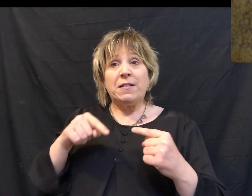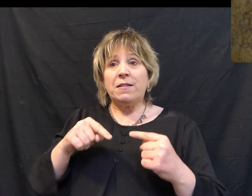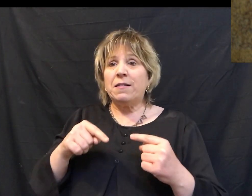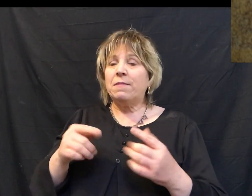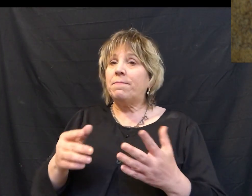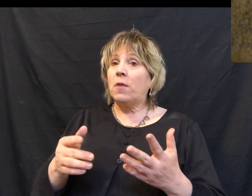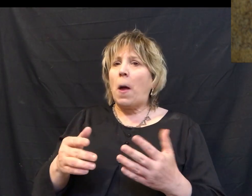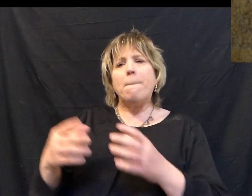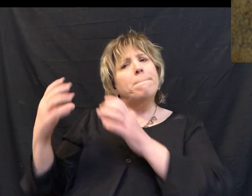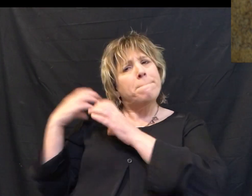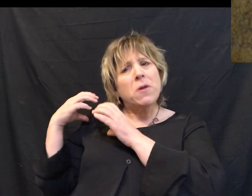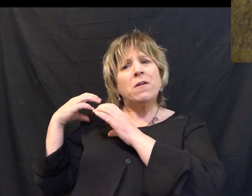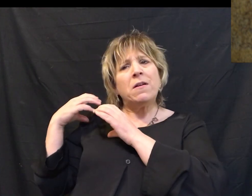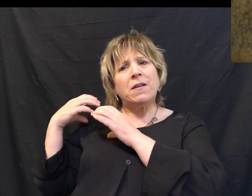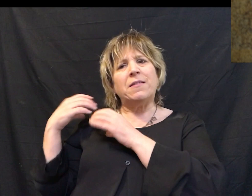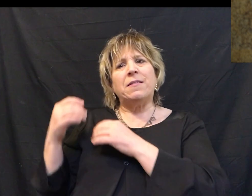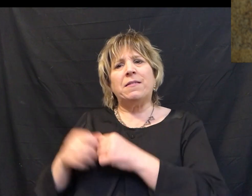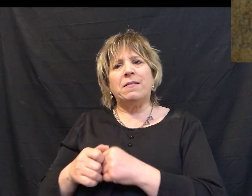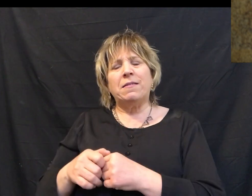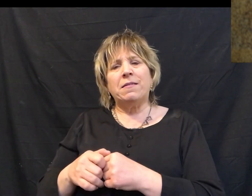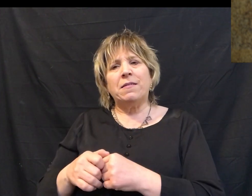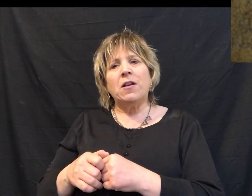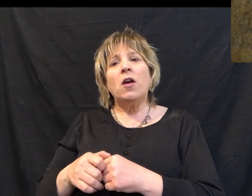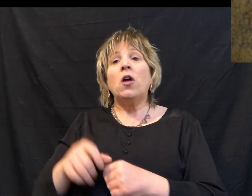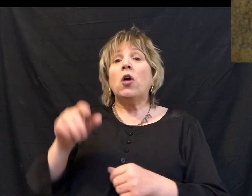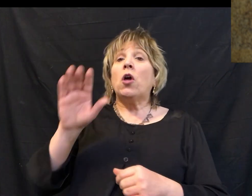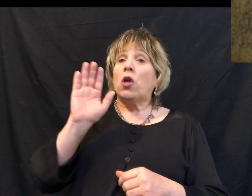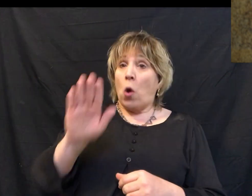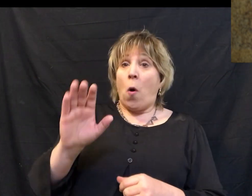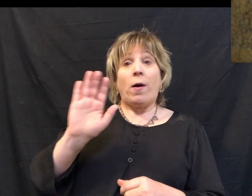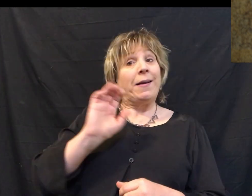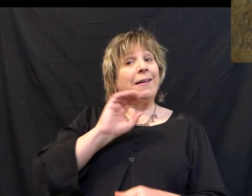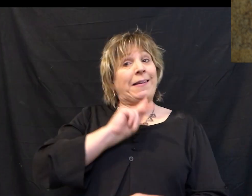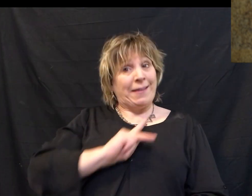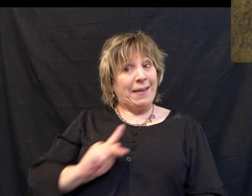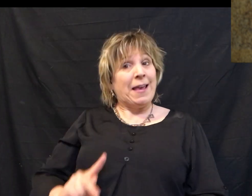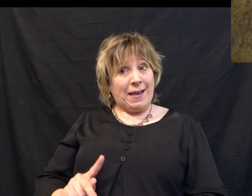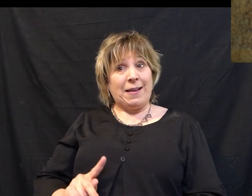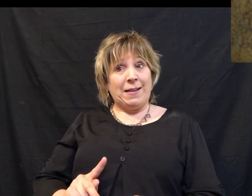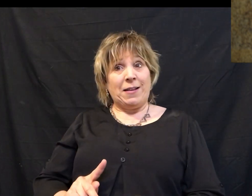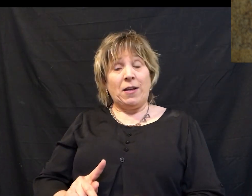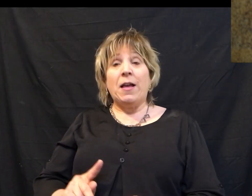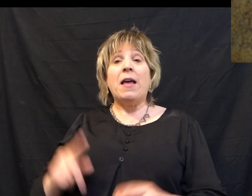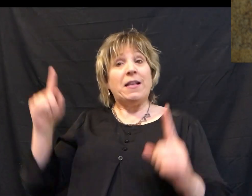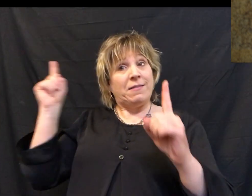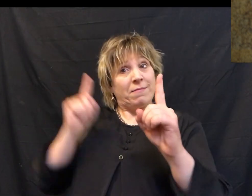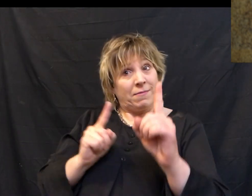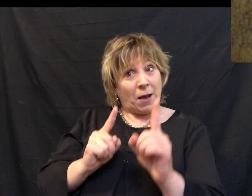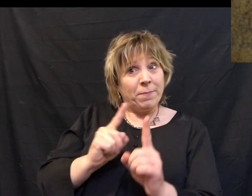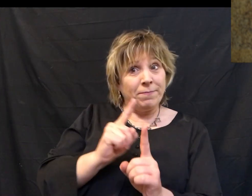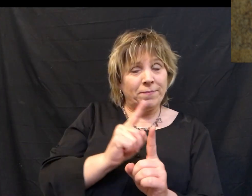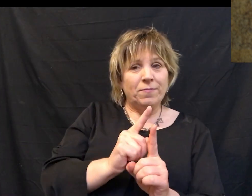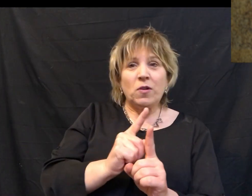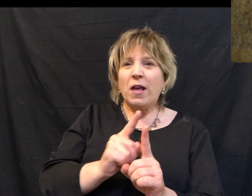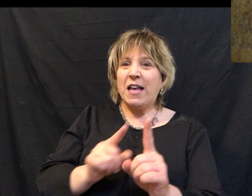struggles you have, whatever burdens that you are carrying, your king is coming to you.